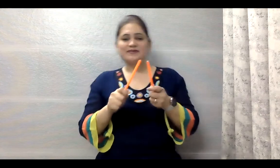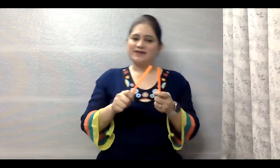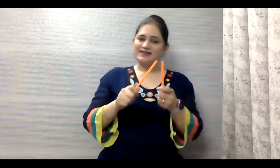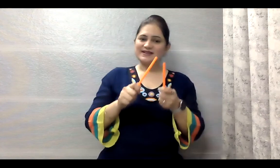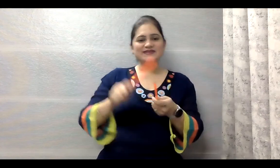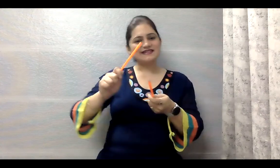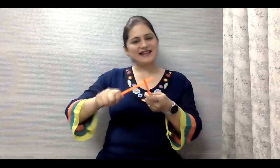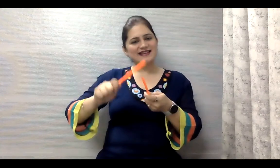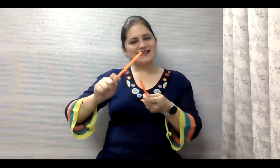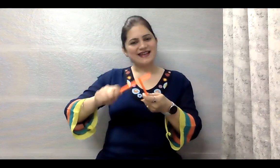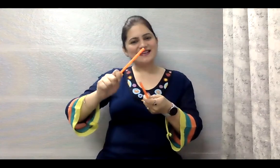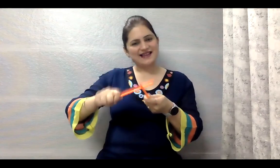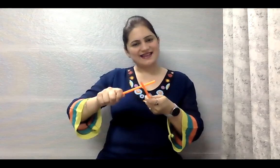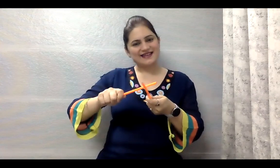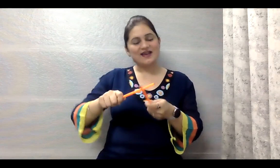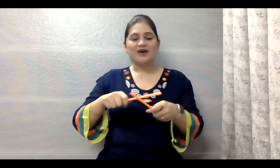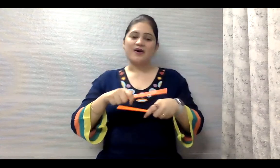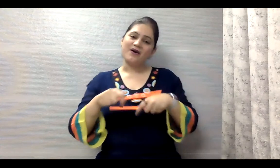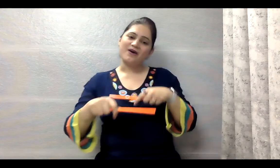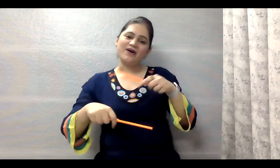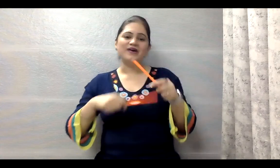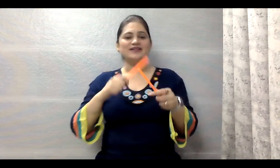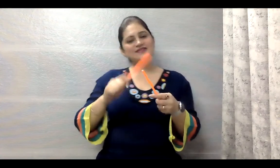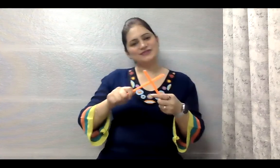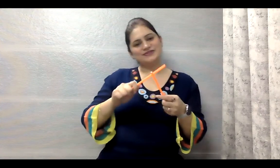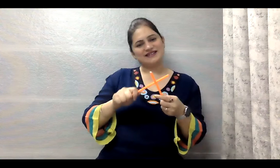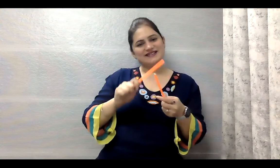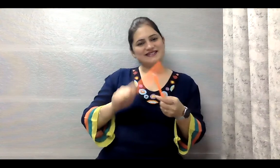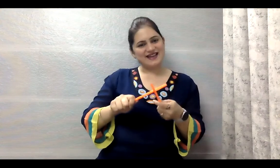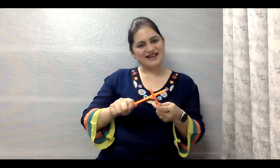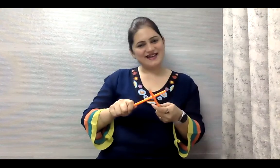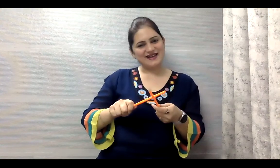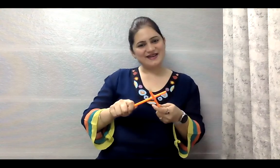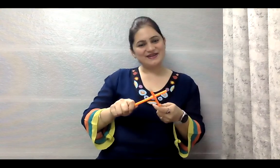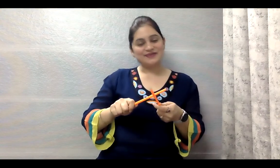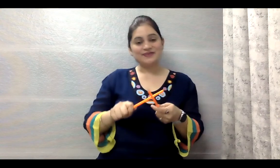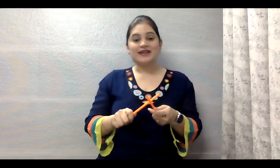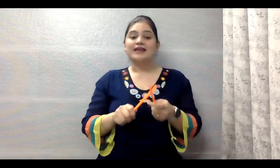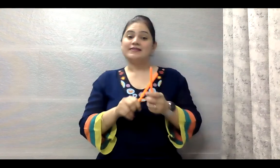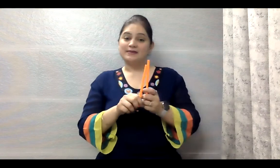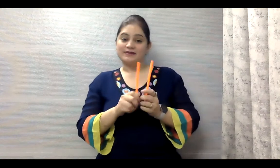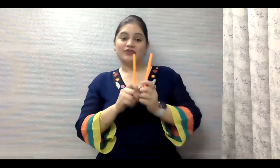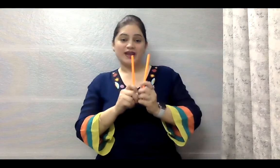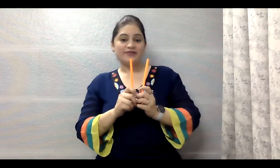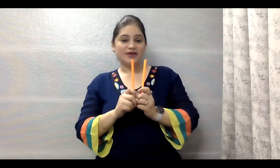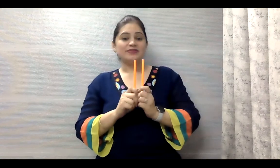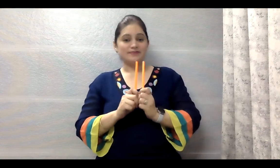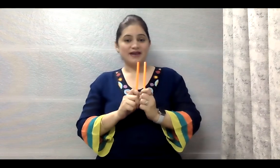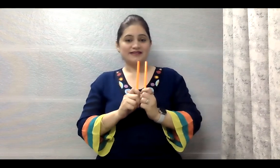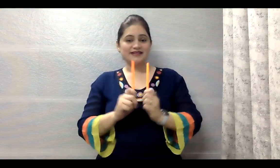the bus goes clink, clink, clink, all through the town. The driver on the bus